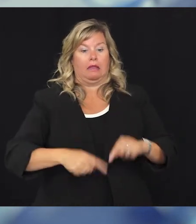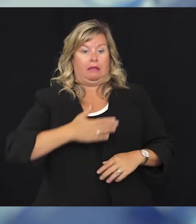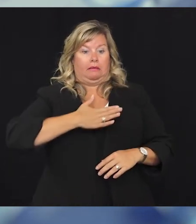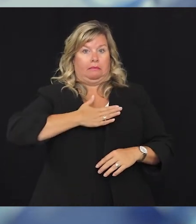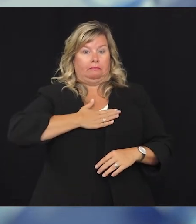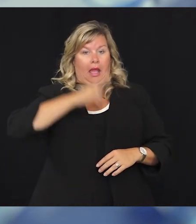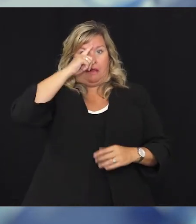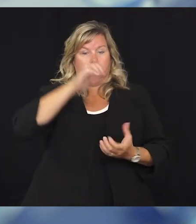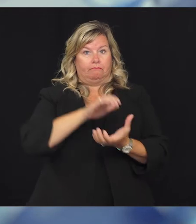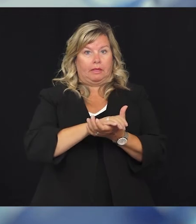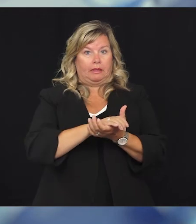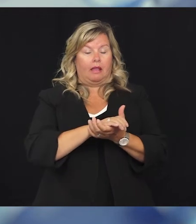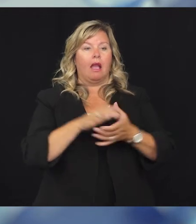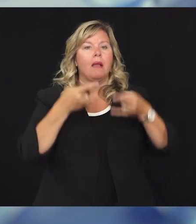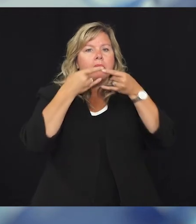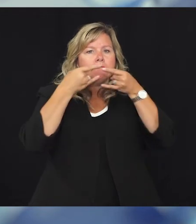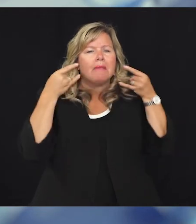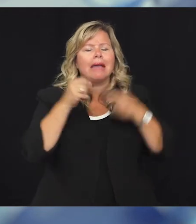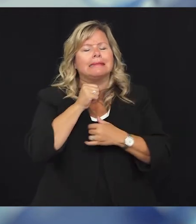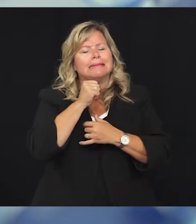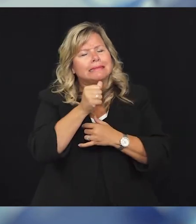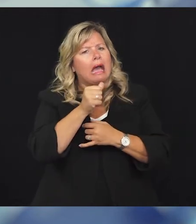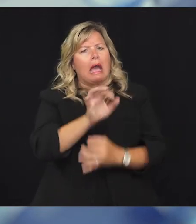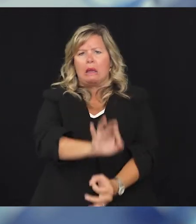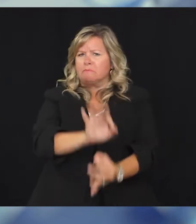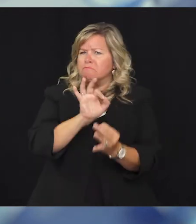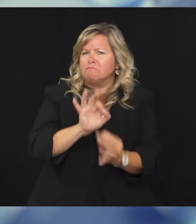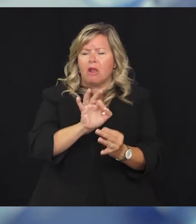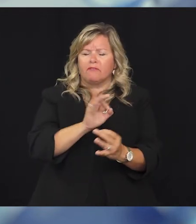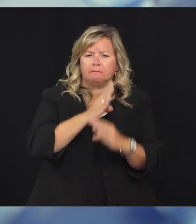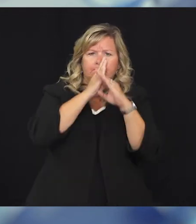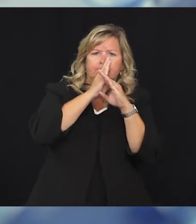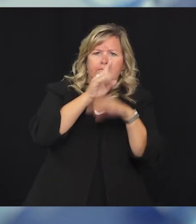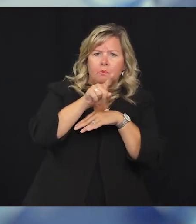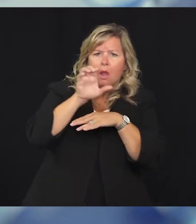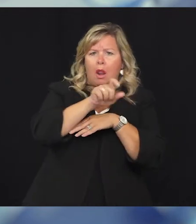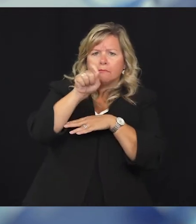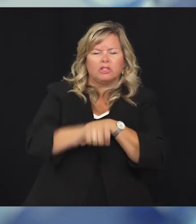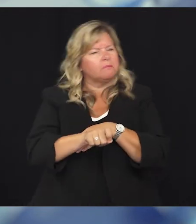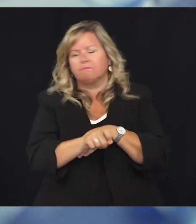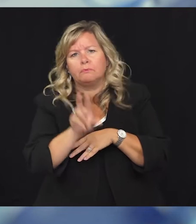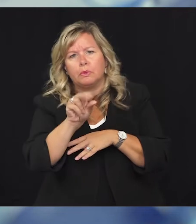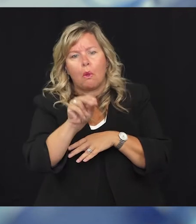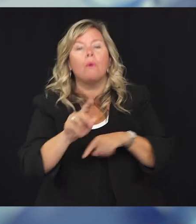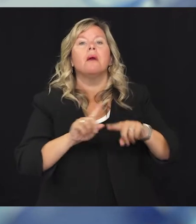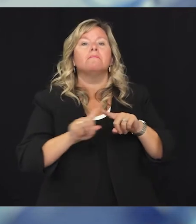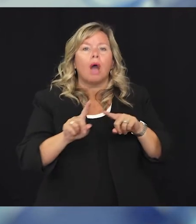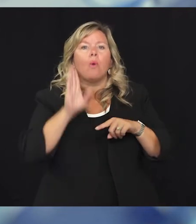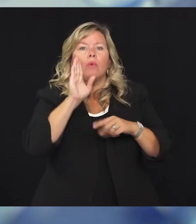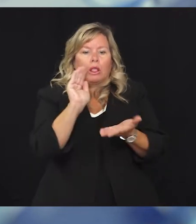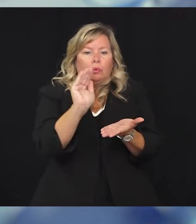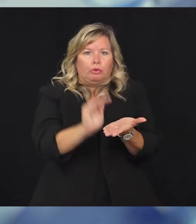are very imperfect tools, but that they do reduce risk and they make it more difficult for COVID to